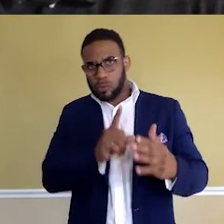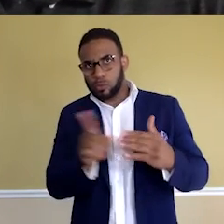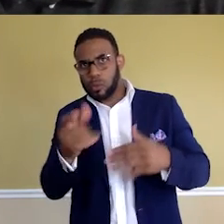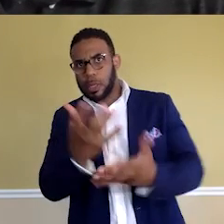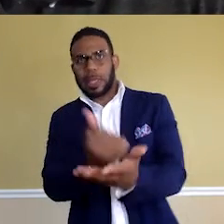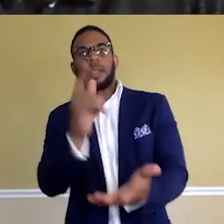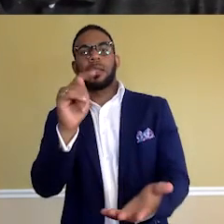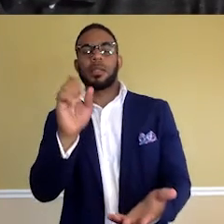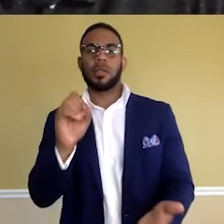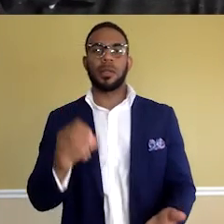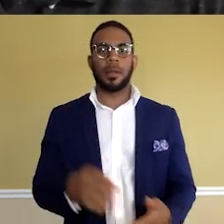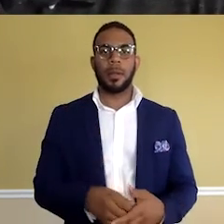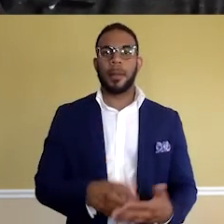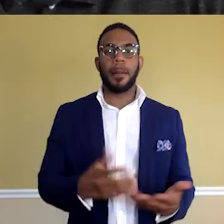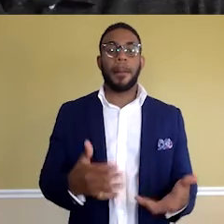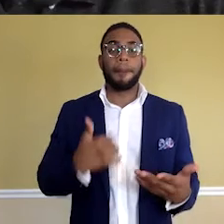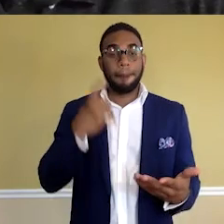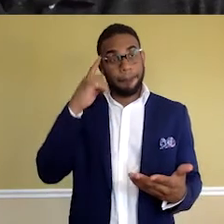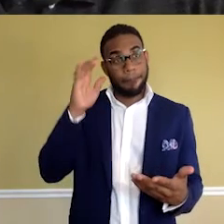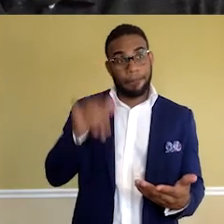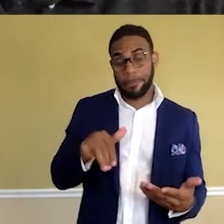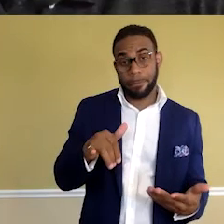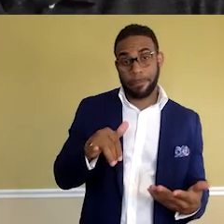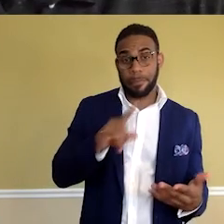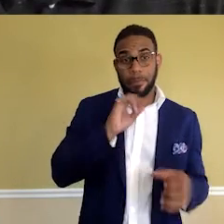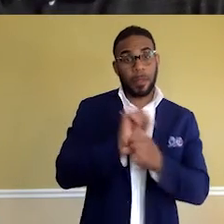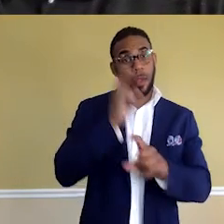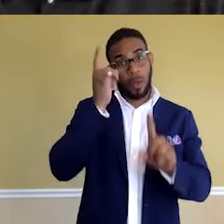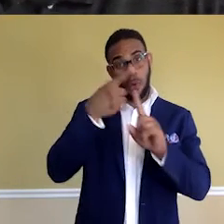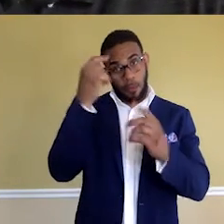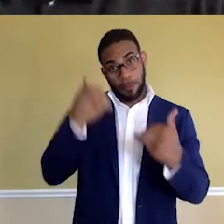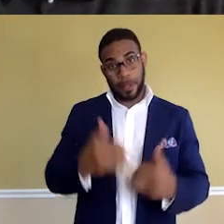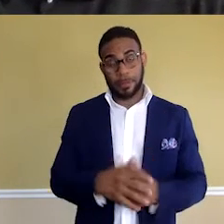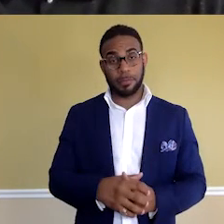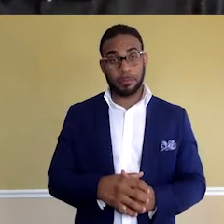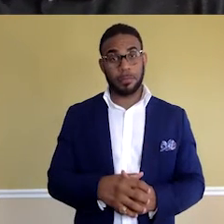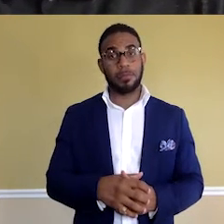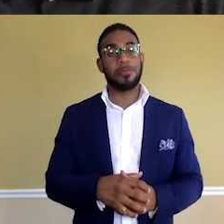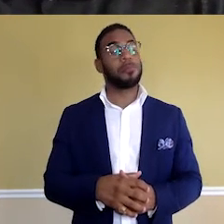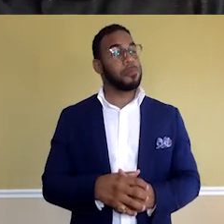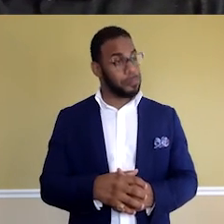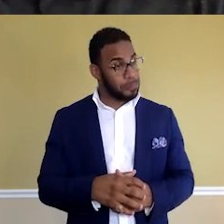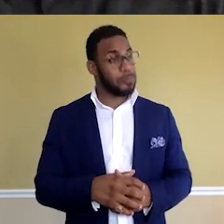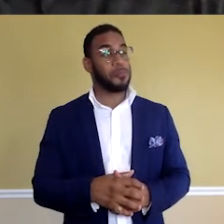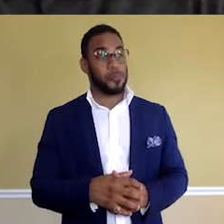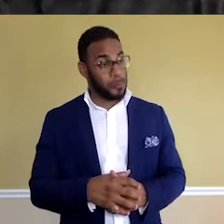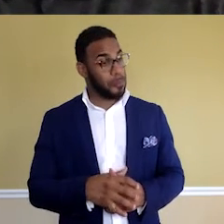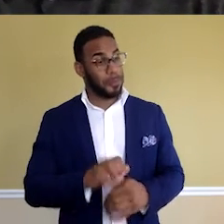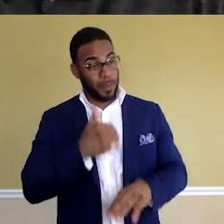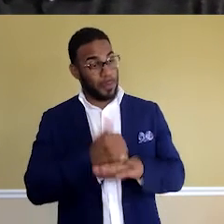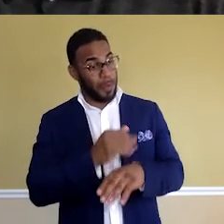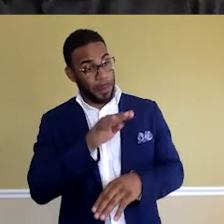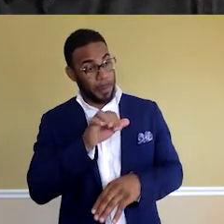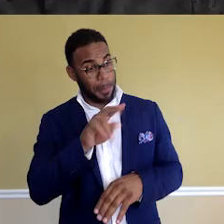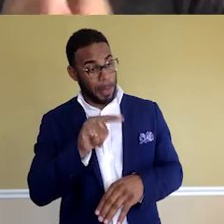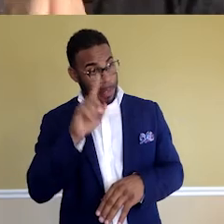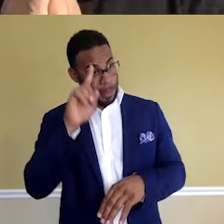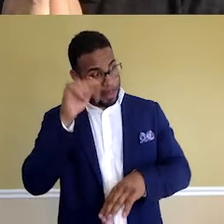So I think that's the ultimate goal for me. Laren Hempton, founder of Bison Mindset. Thank you, sir.